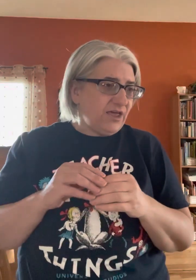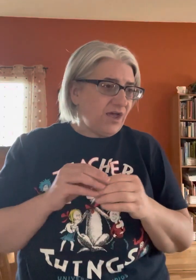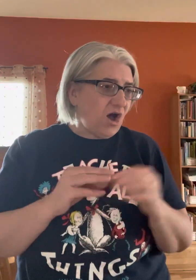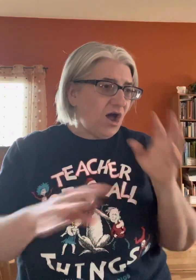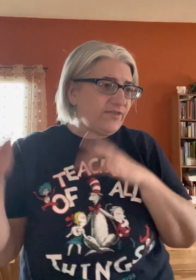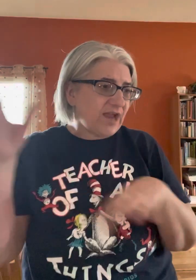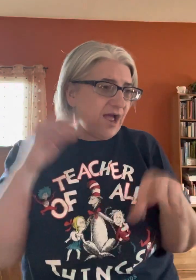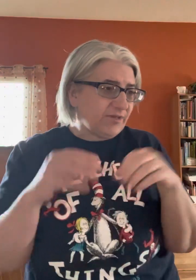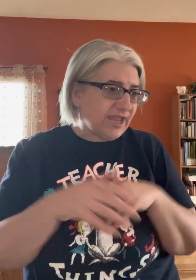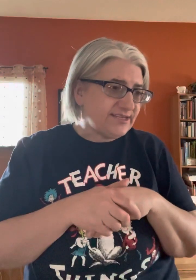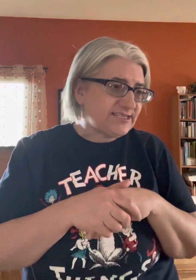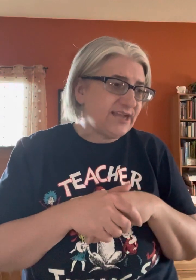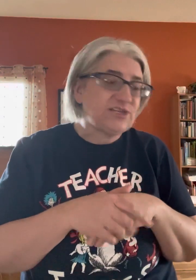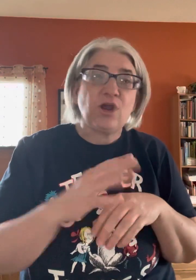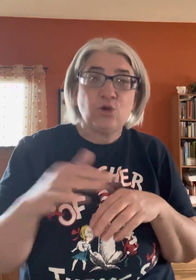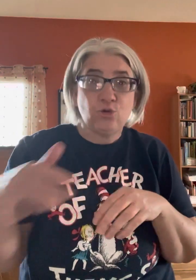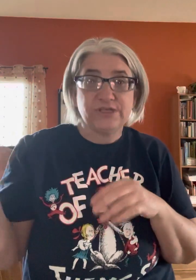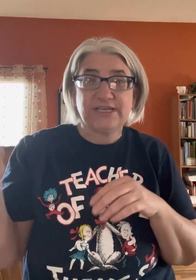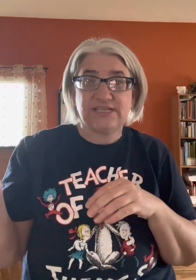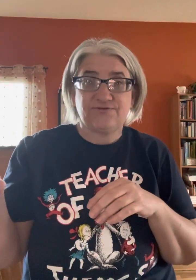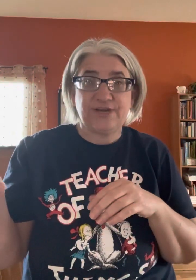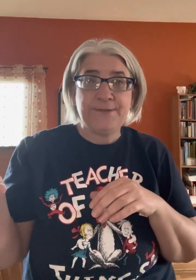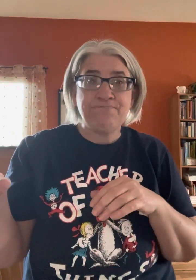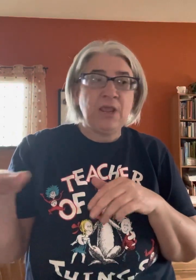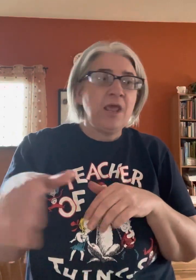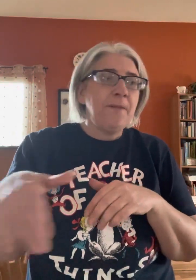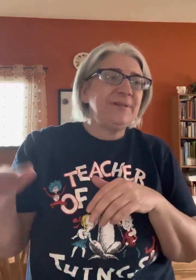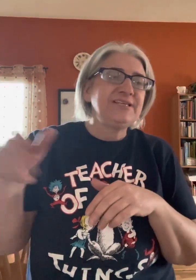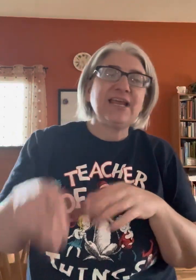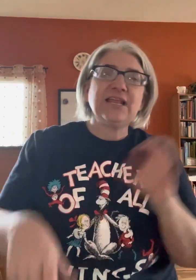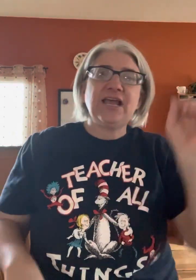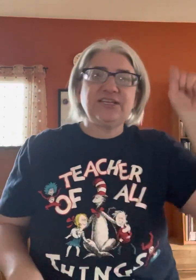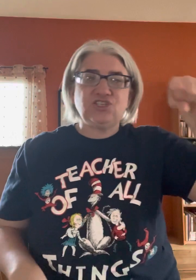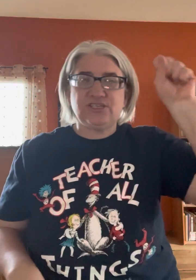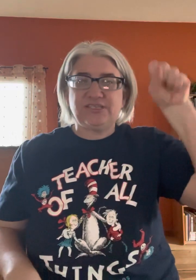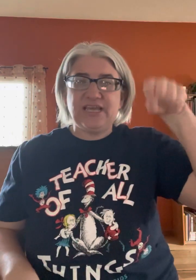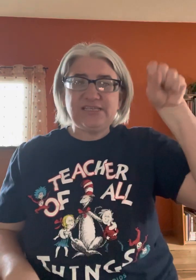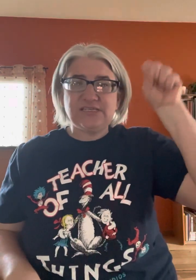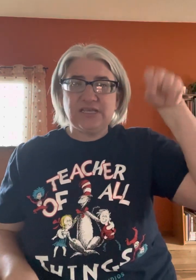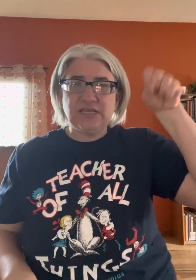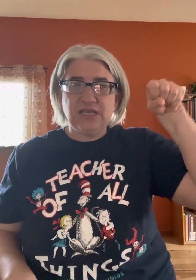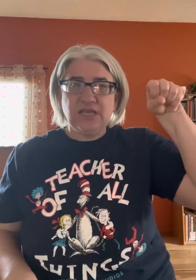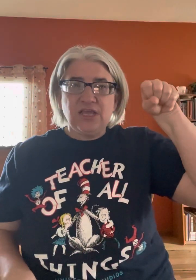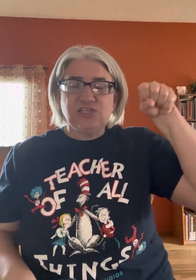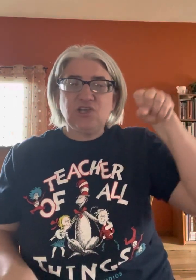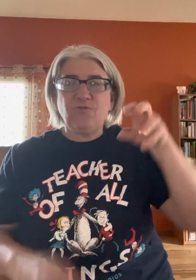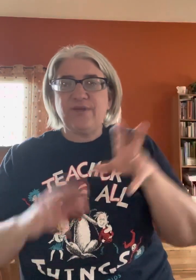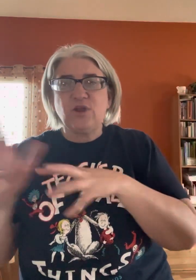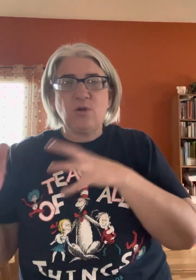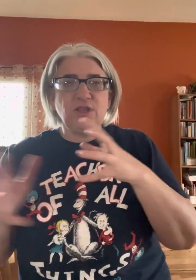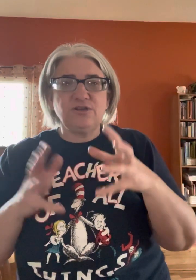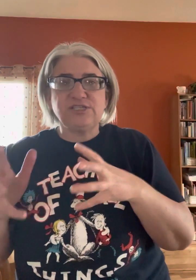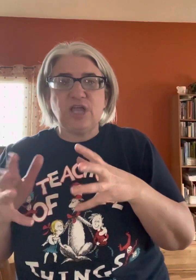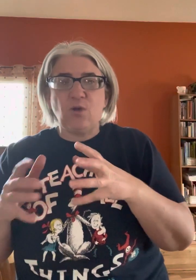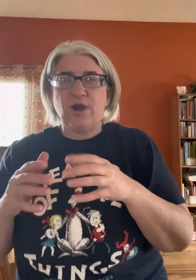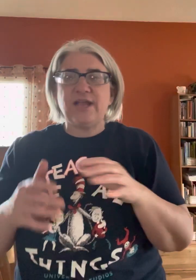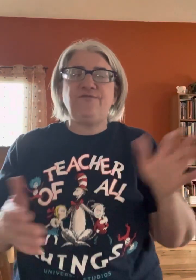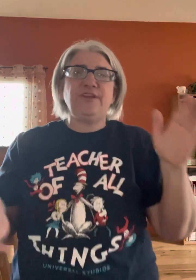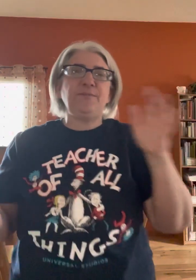all the complicated signs are on who the sun sets free. But the second line is just this. So if we have to go a little slower and be